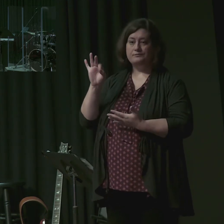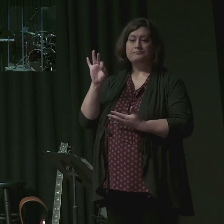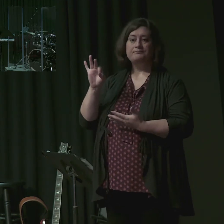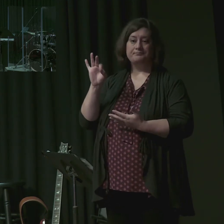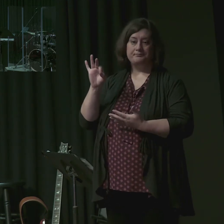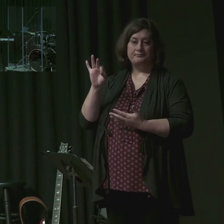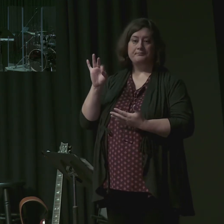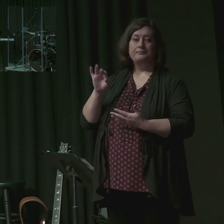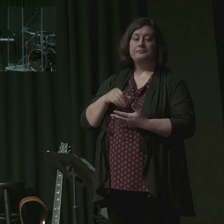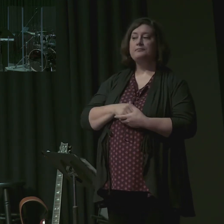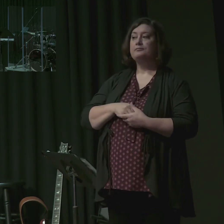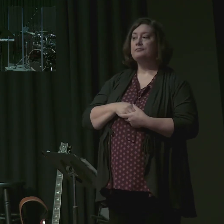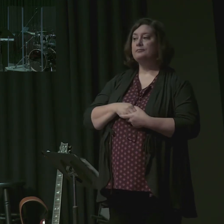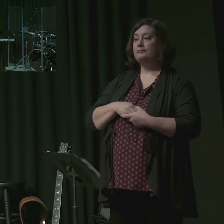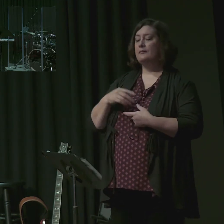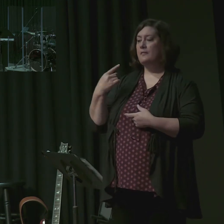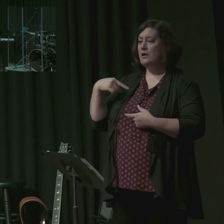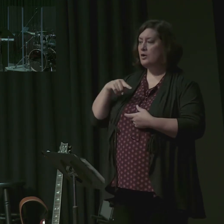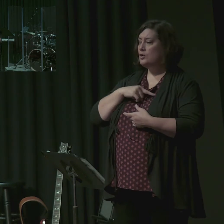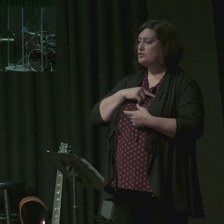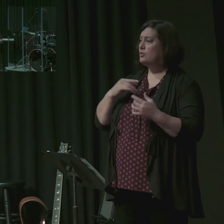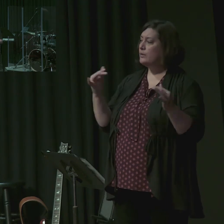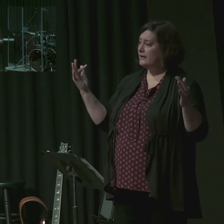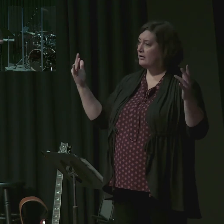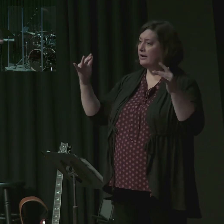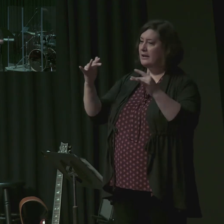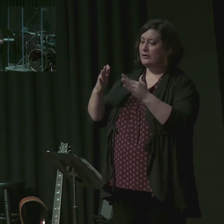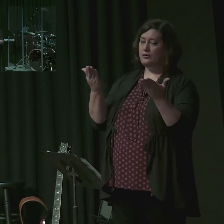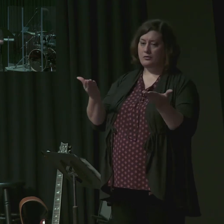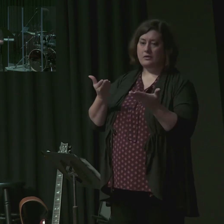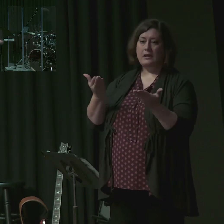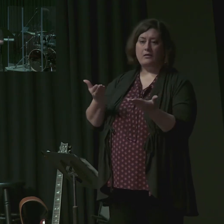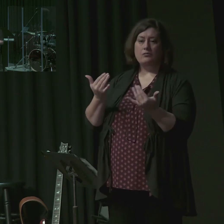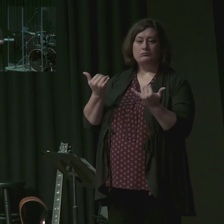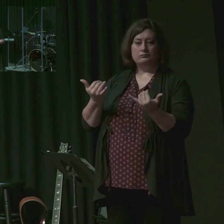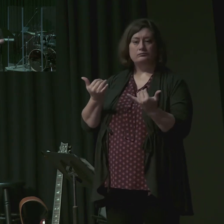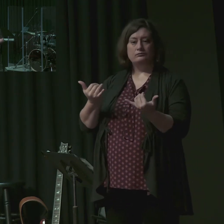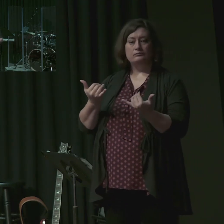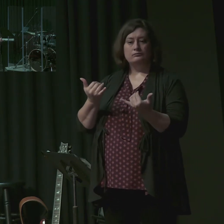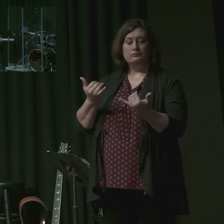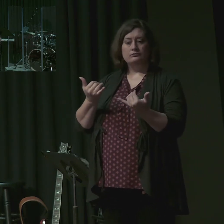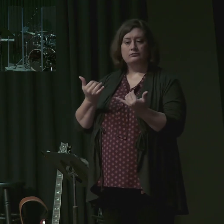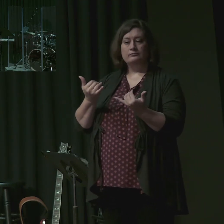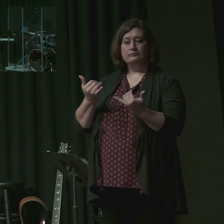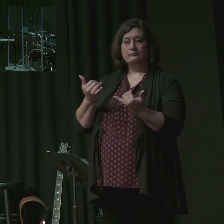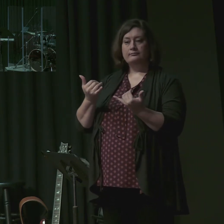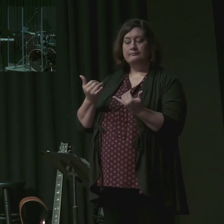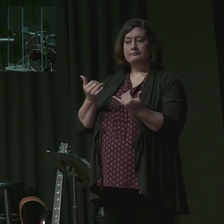And so we gather this morning to preach this charge to this man, John Diello.